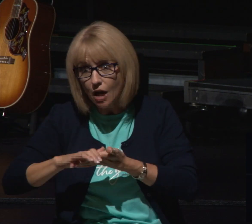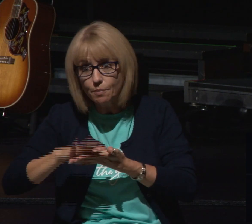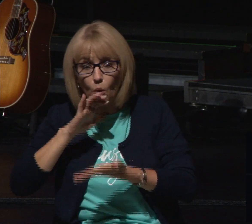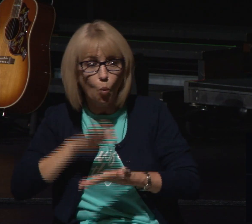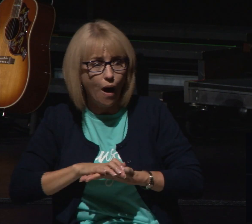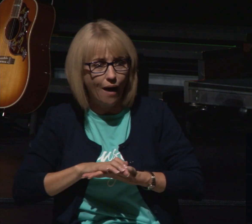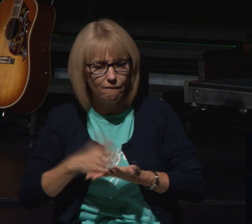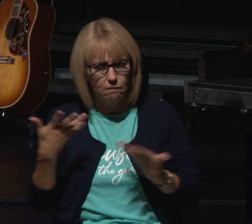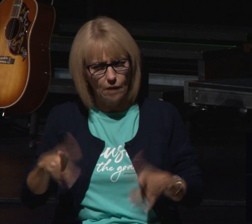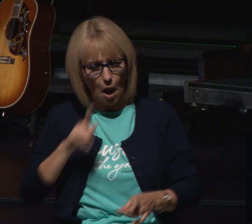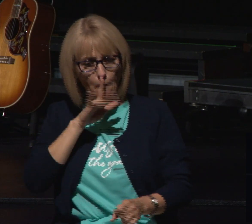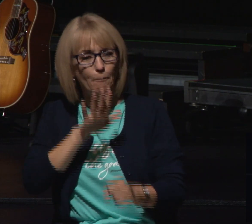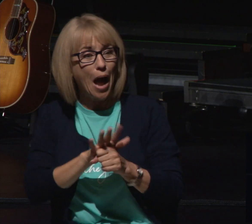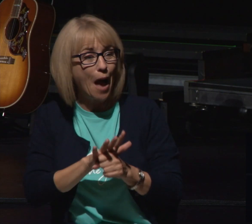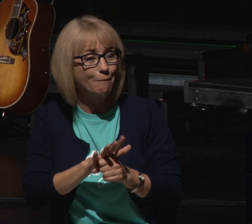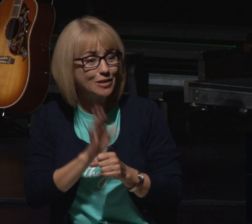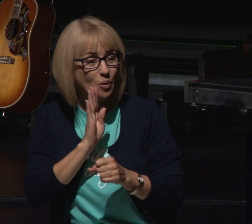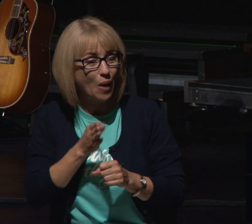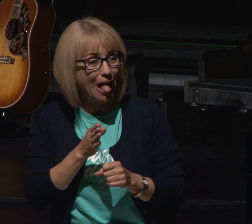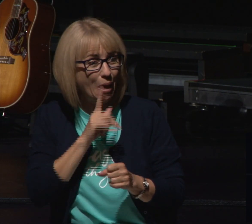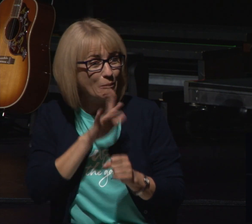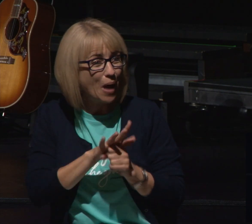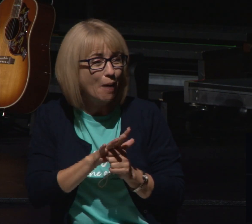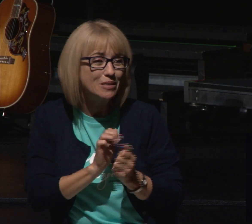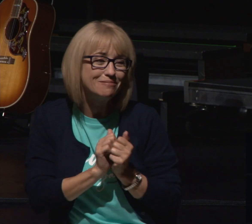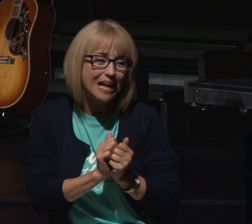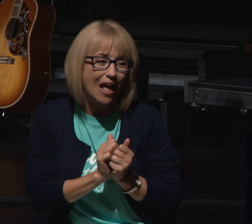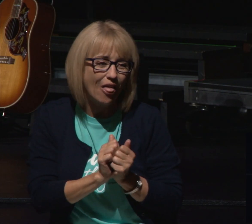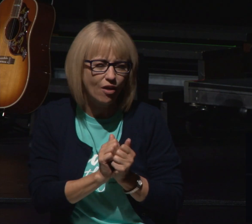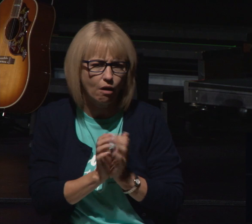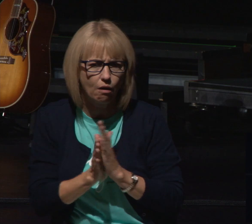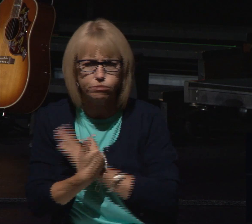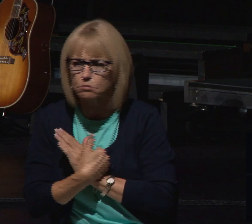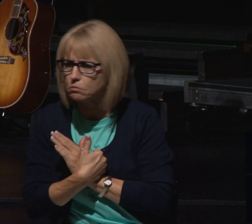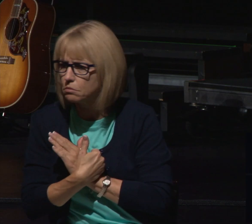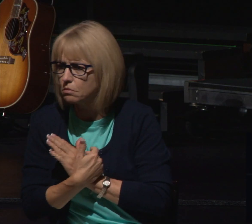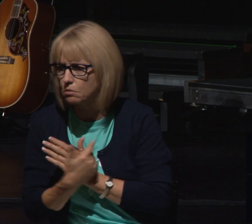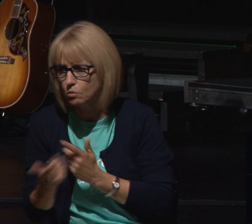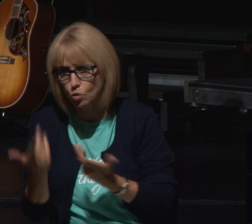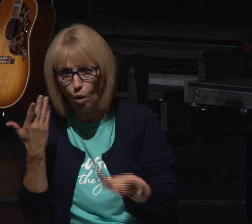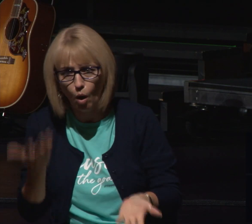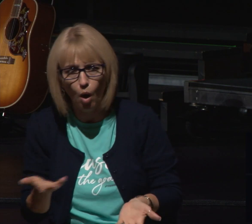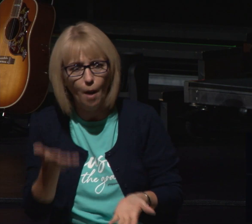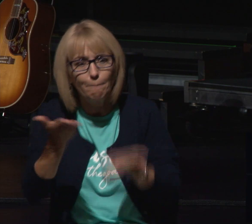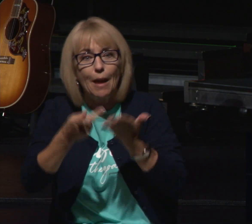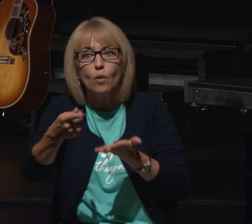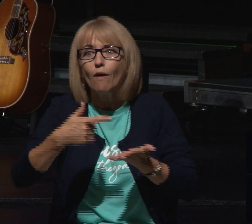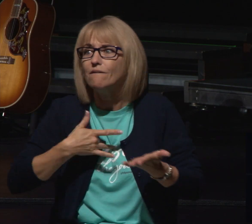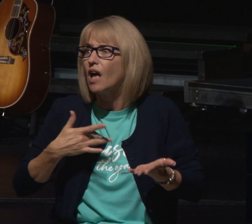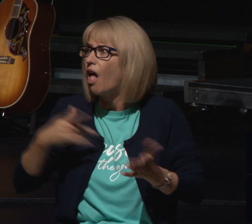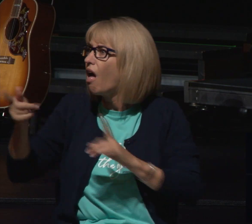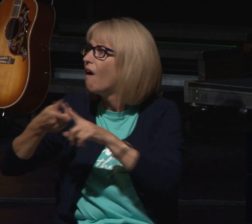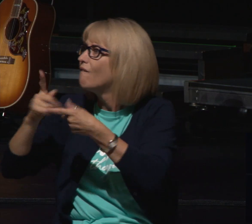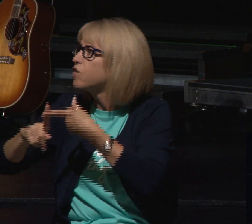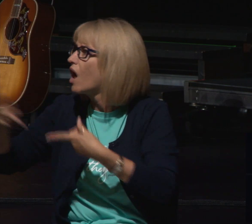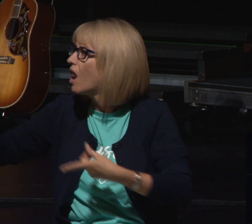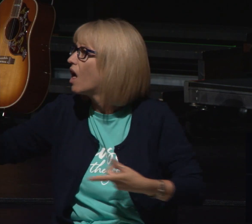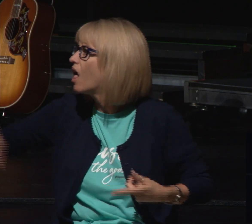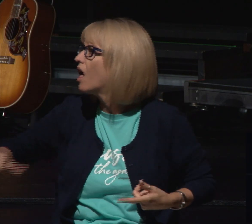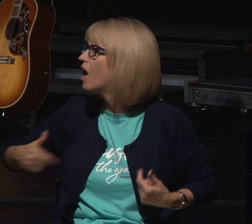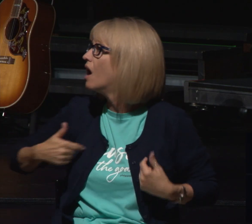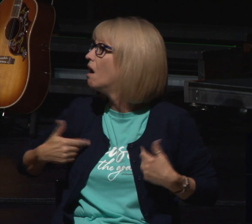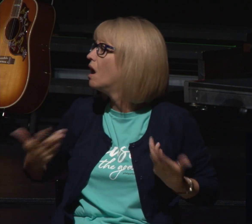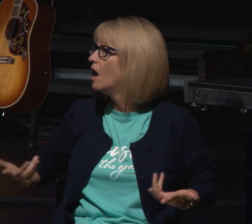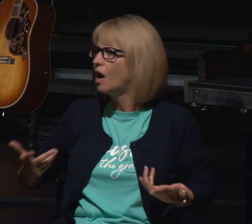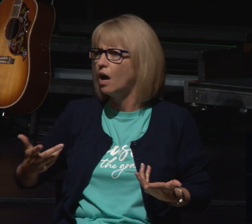promised and then they broke their promise in a huge way maybe you're betrayed by a friend or your career